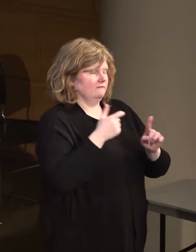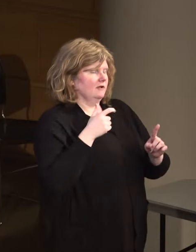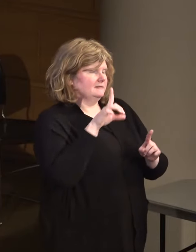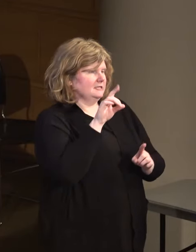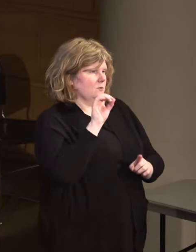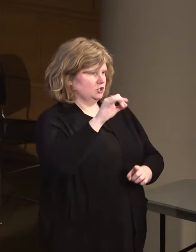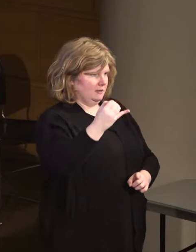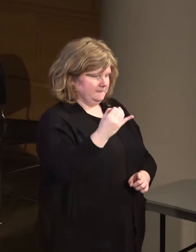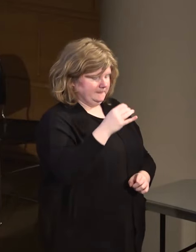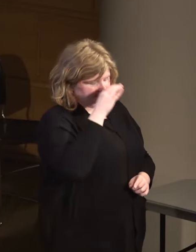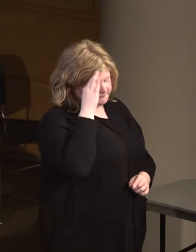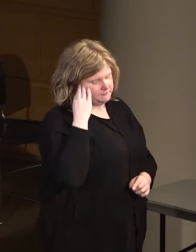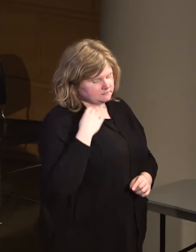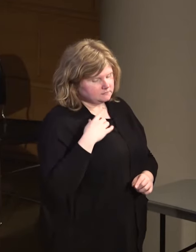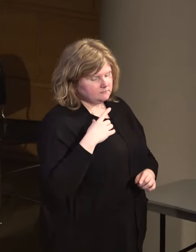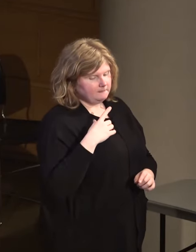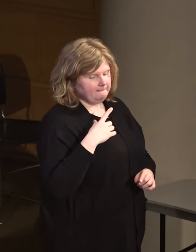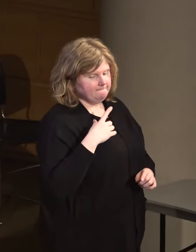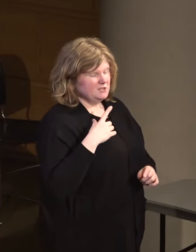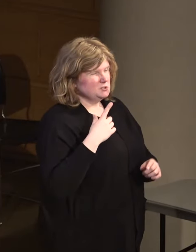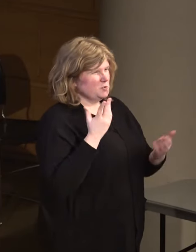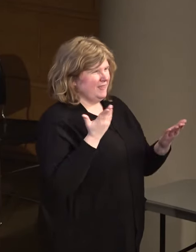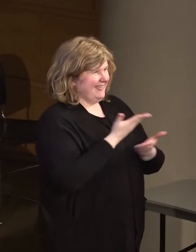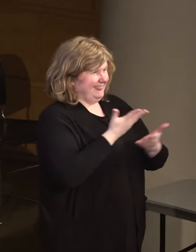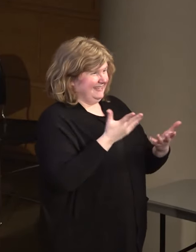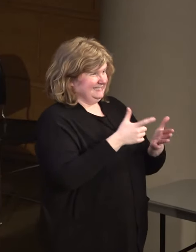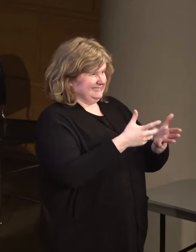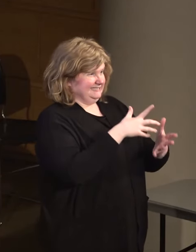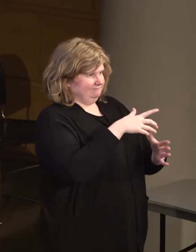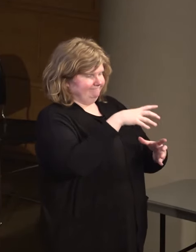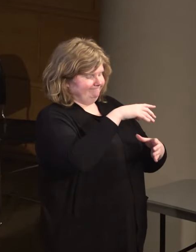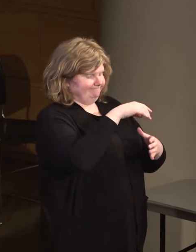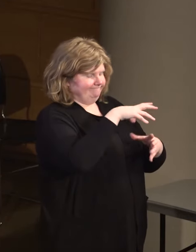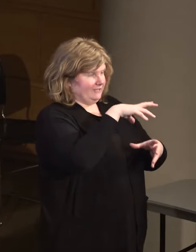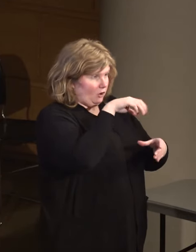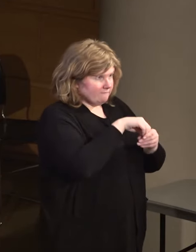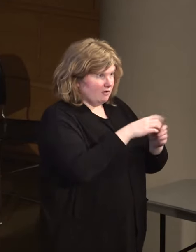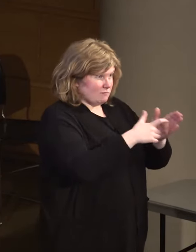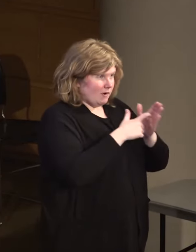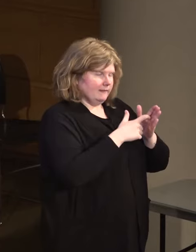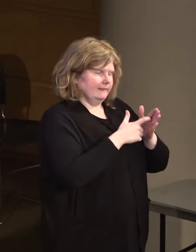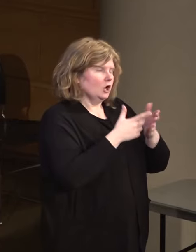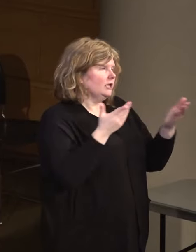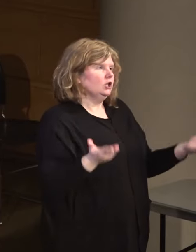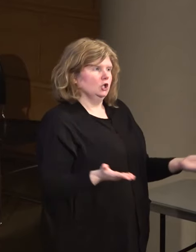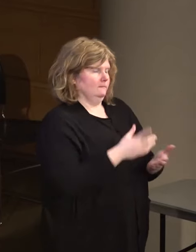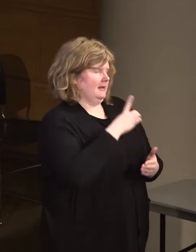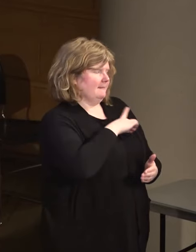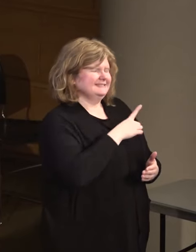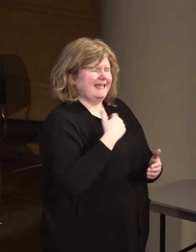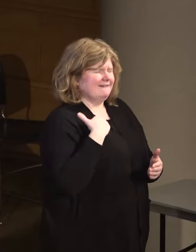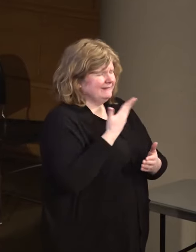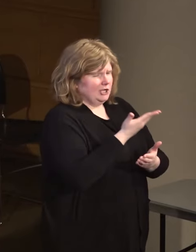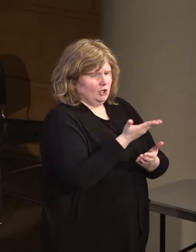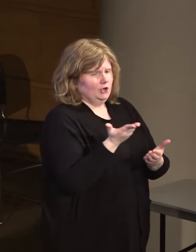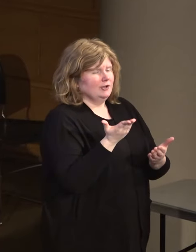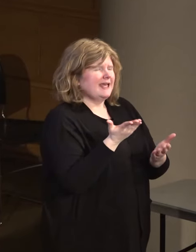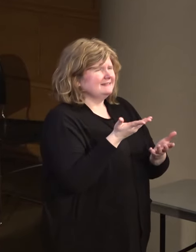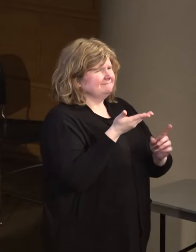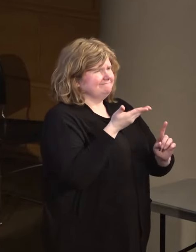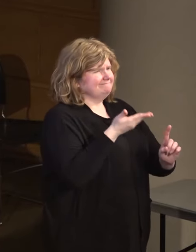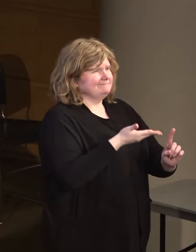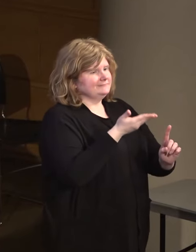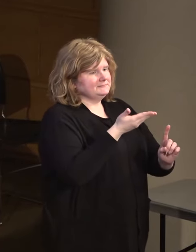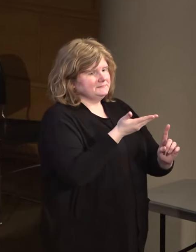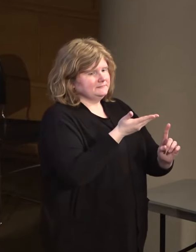of Justice. The ingredients for success are present in Minneapolis, and perhaps present in a way